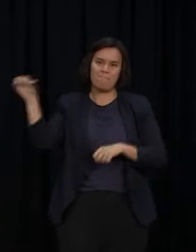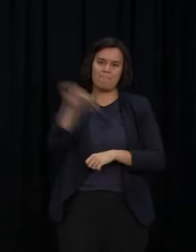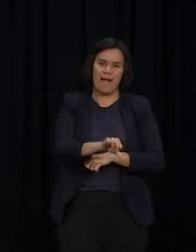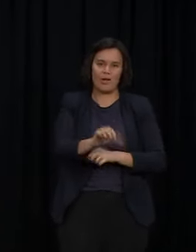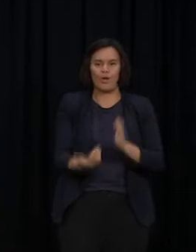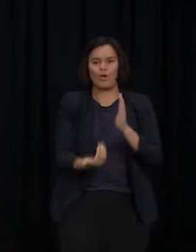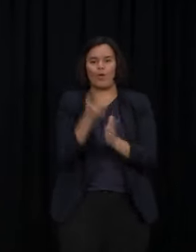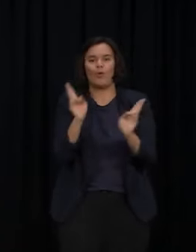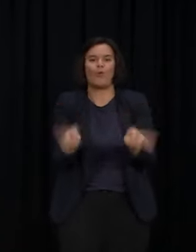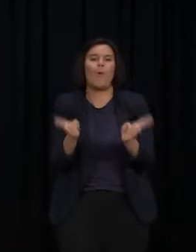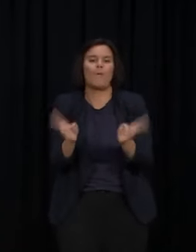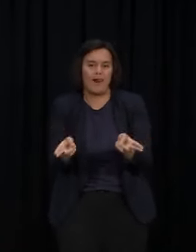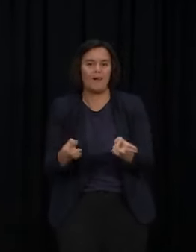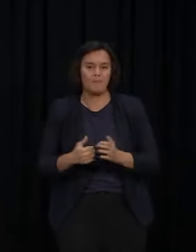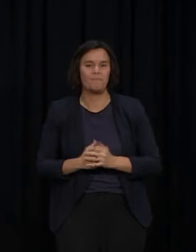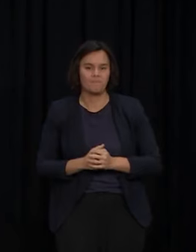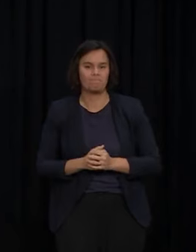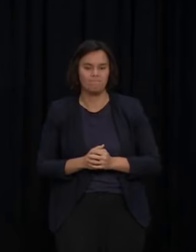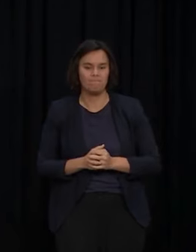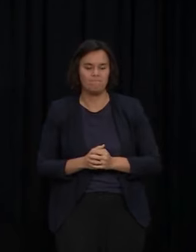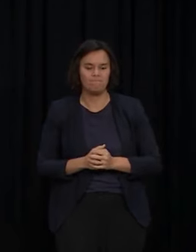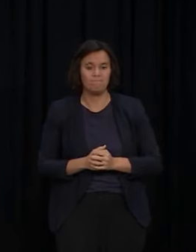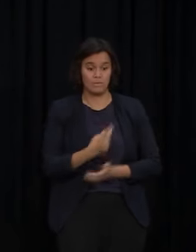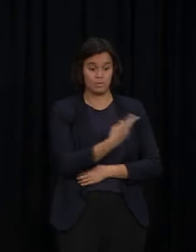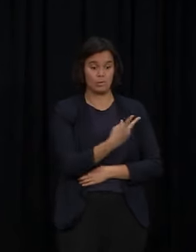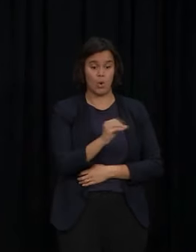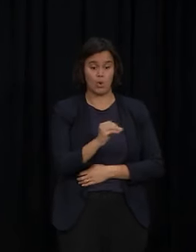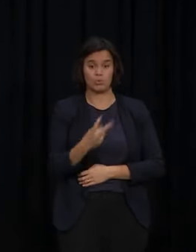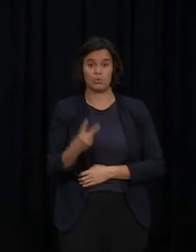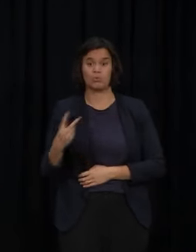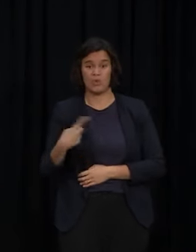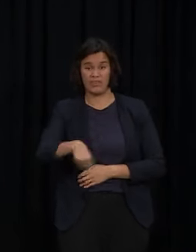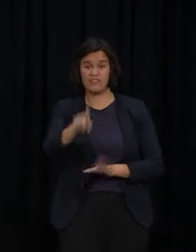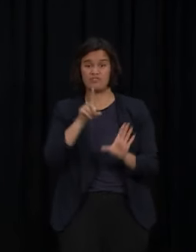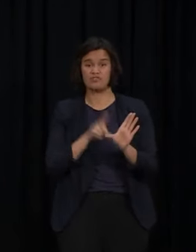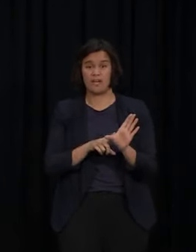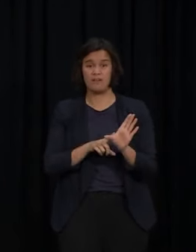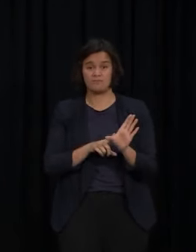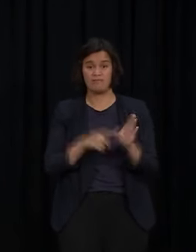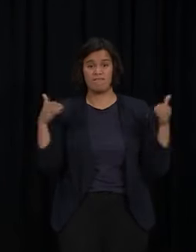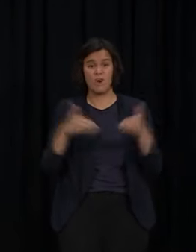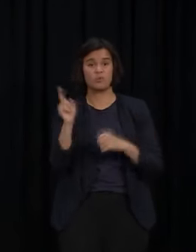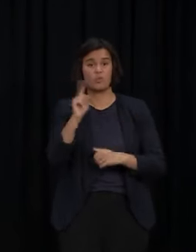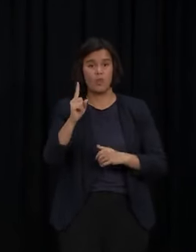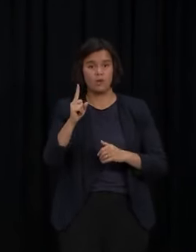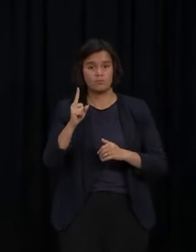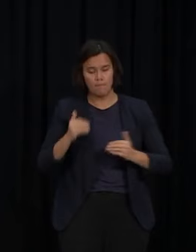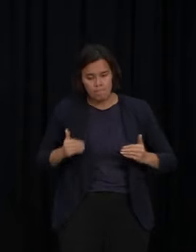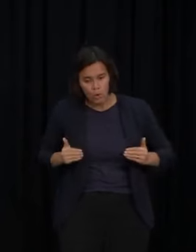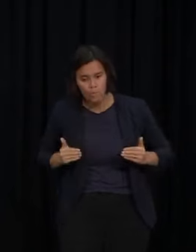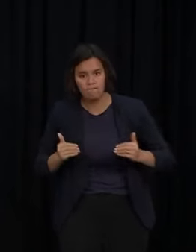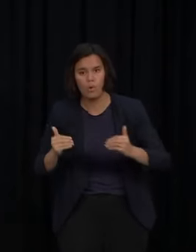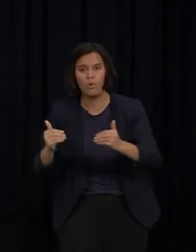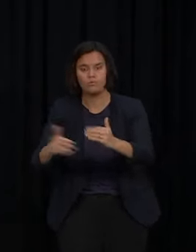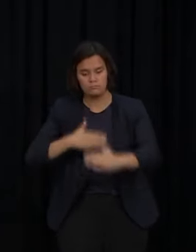that we can all live with. 2022 is about moving forward. New Zealand is in demand internationally. And again,